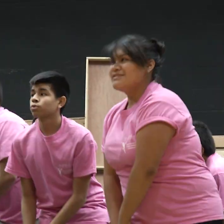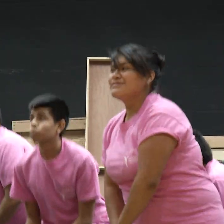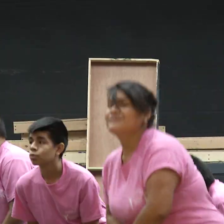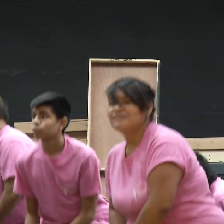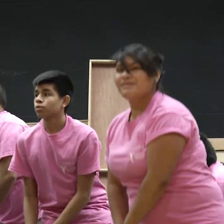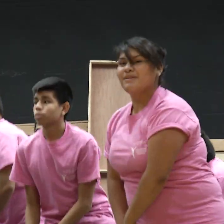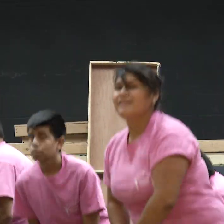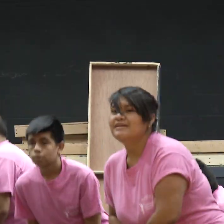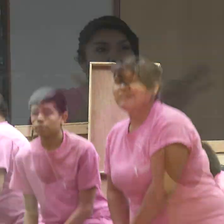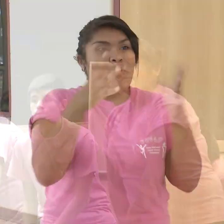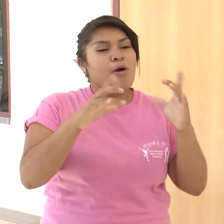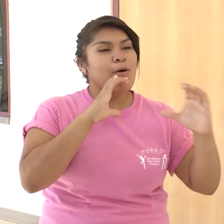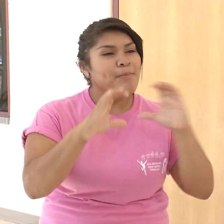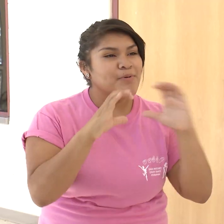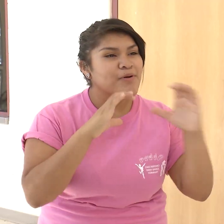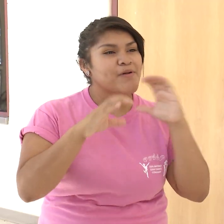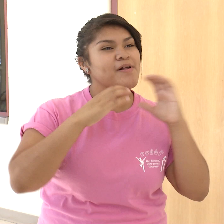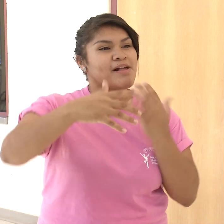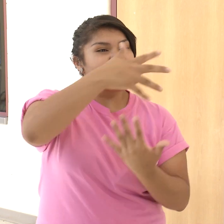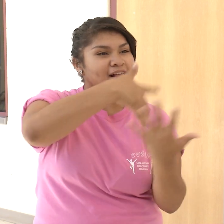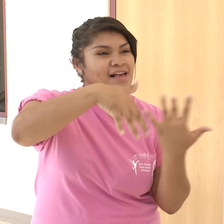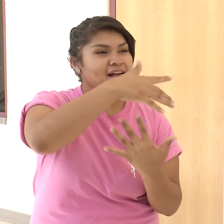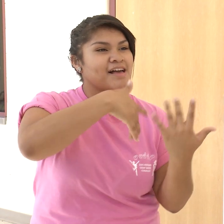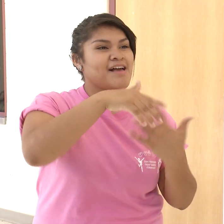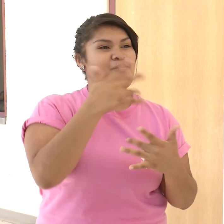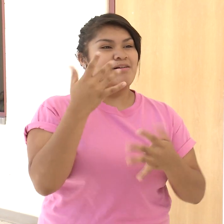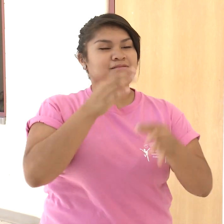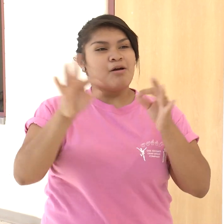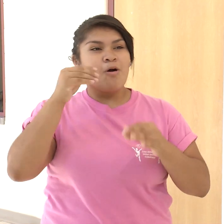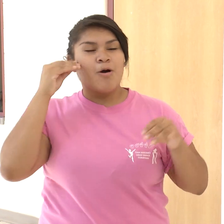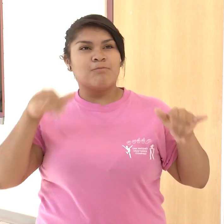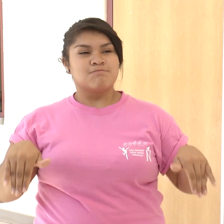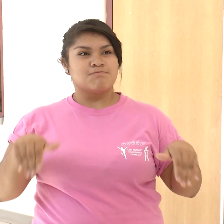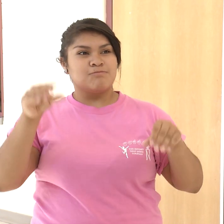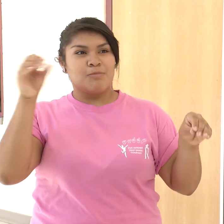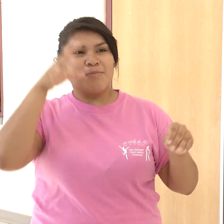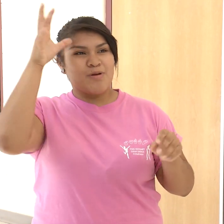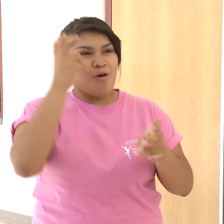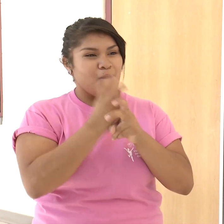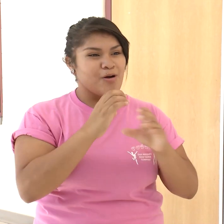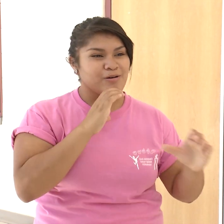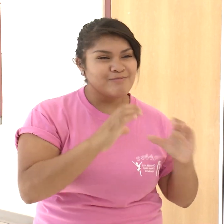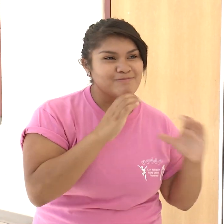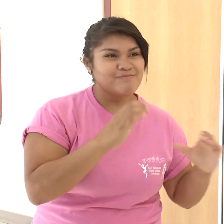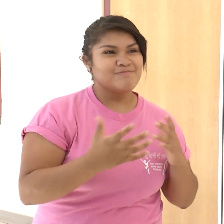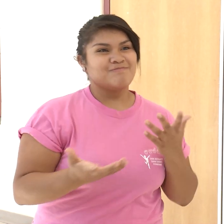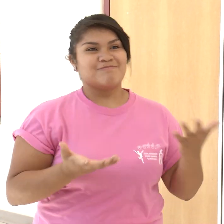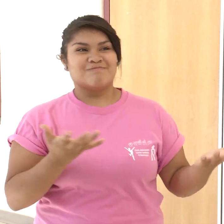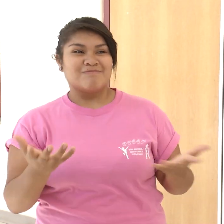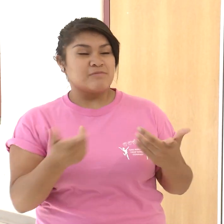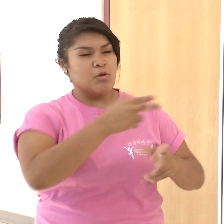as a person. Sometimes we're shy and maybe we're not so great in our sign language skills so we help each other